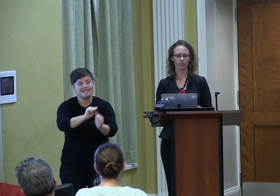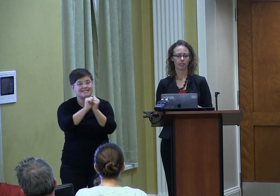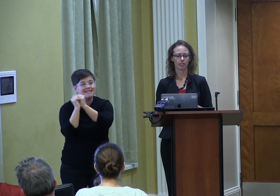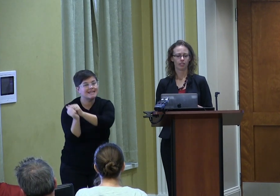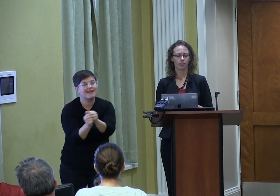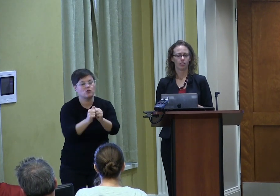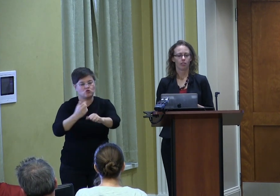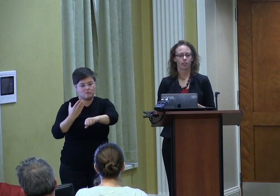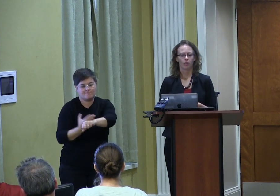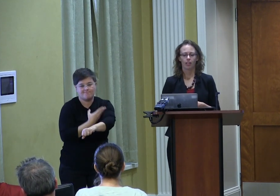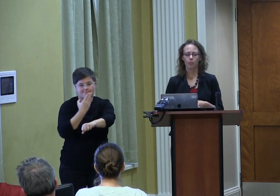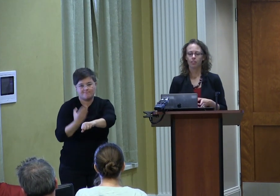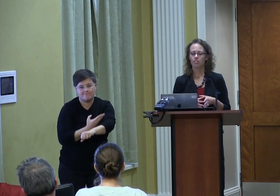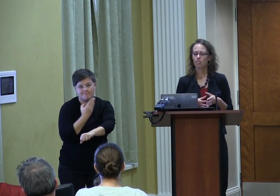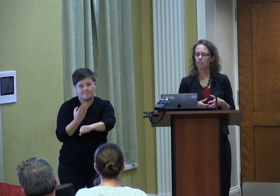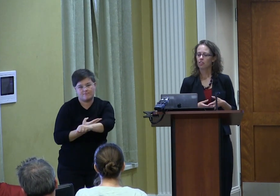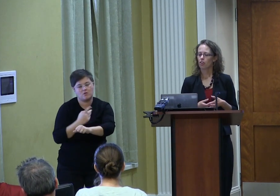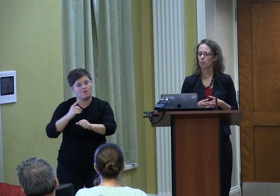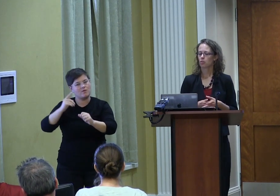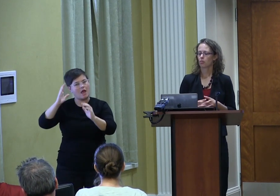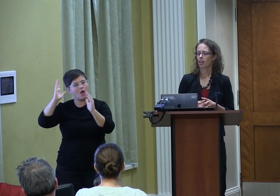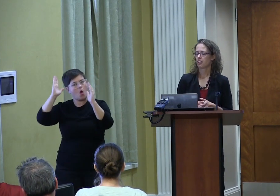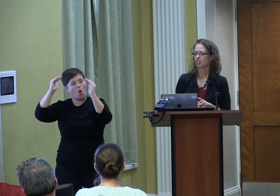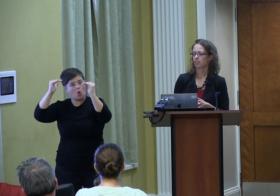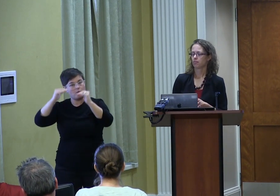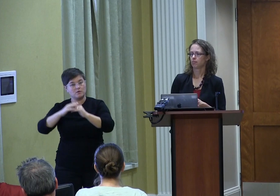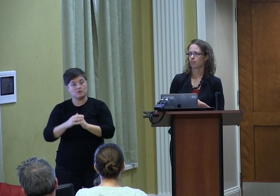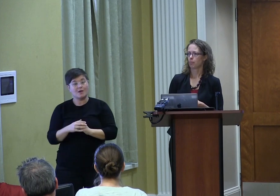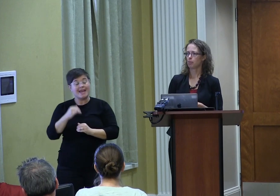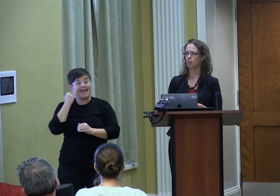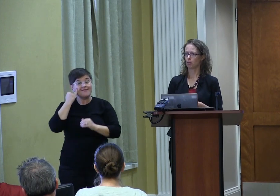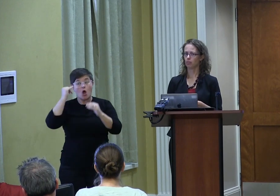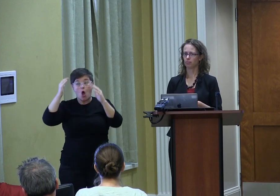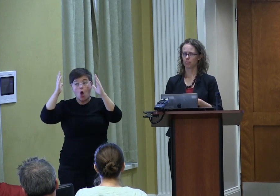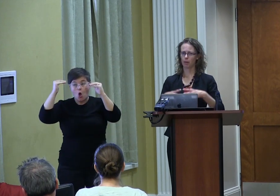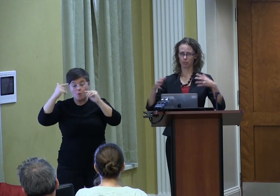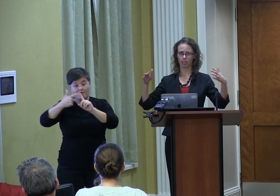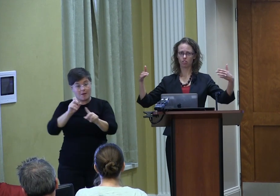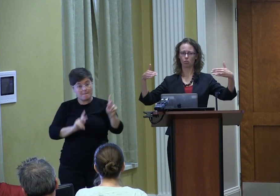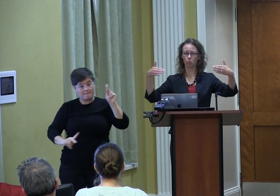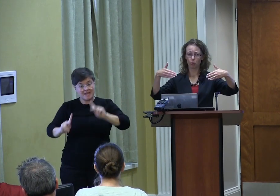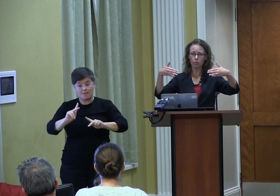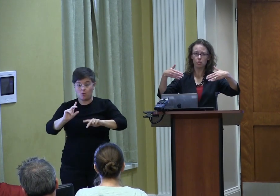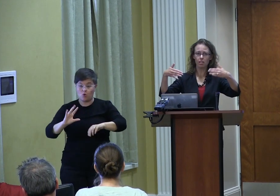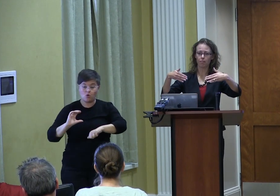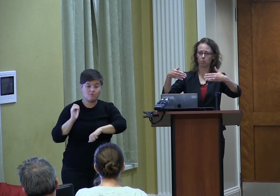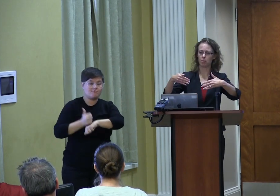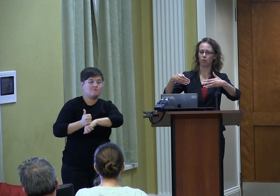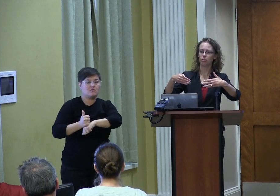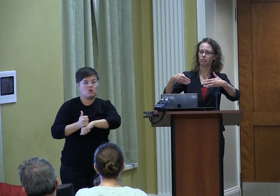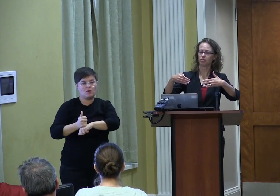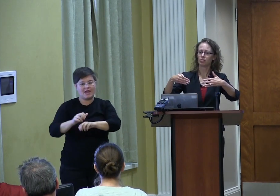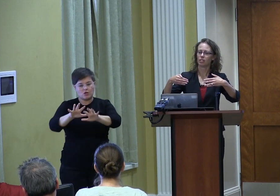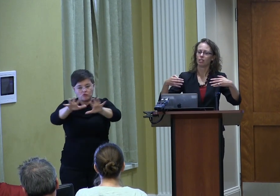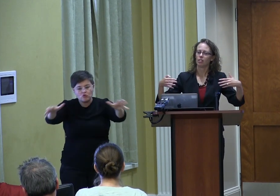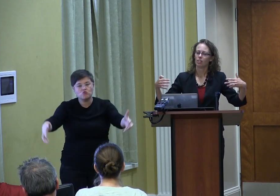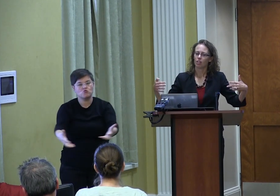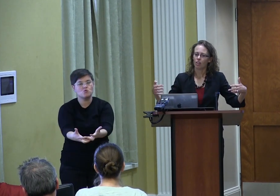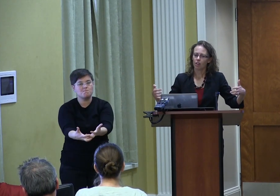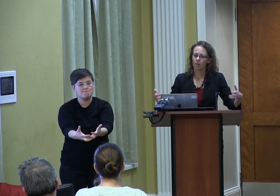hope. And when the shared hopes arise from people, publics, so groups of people,